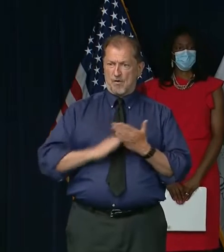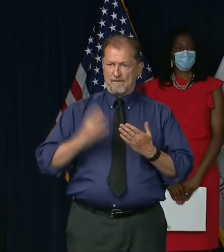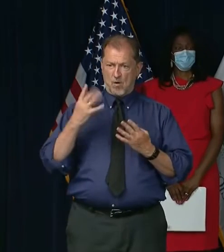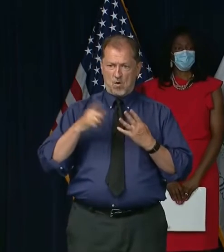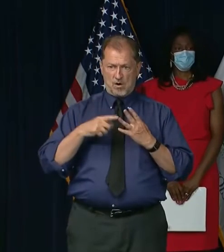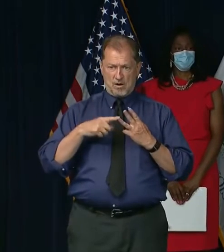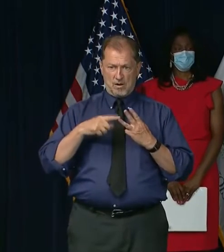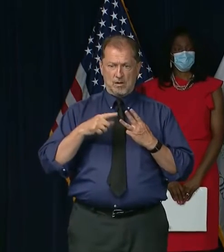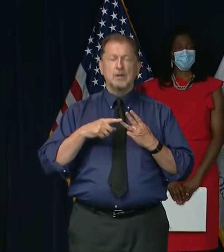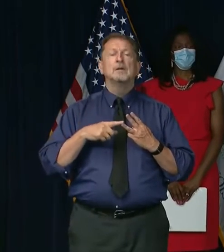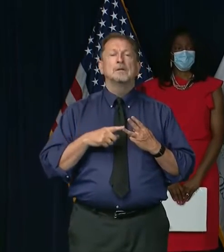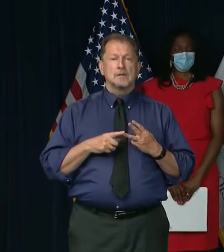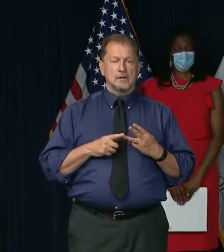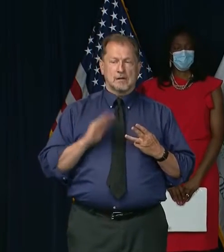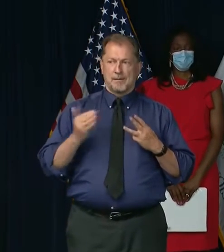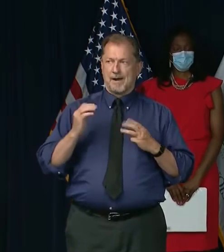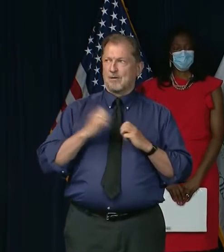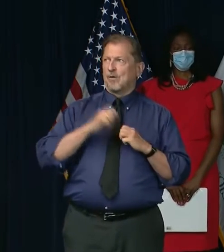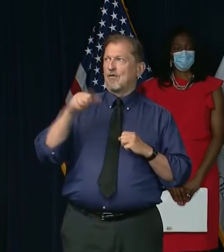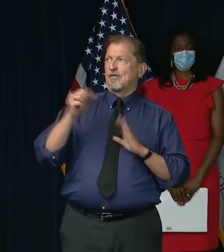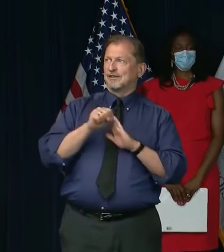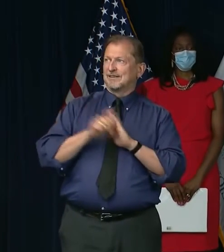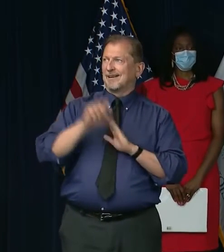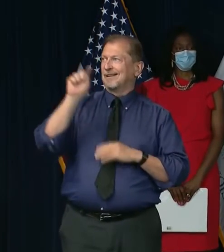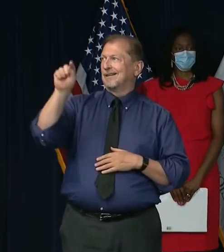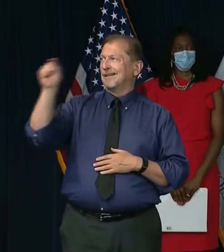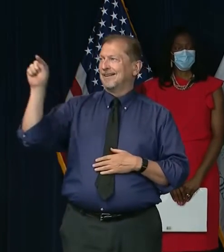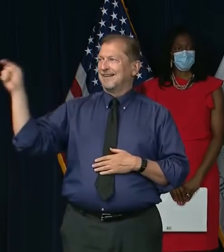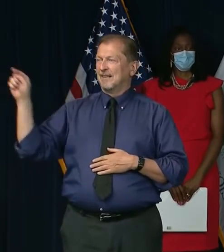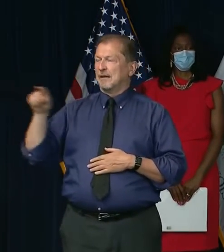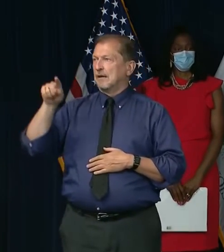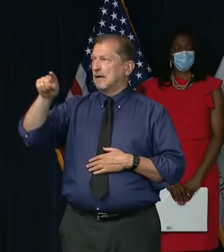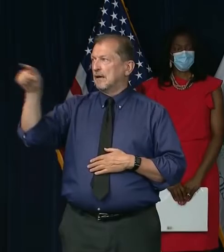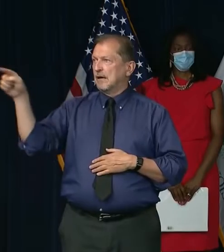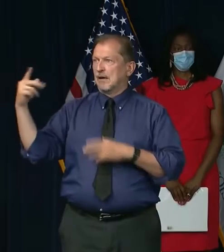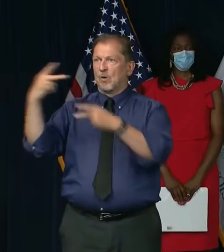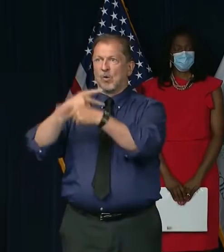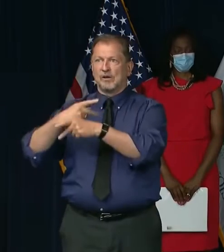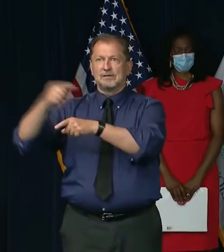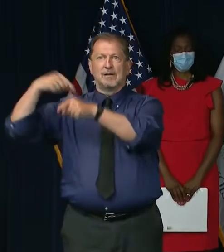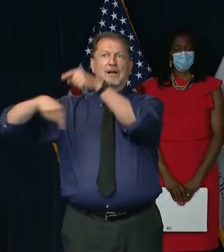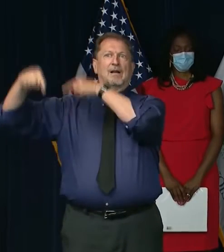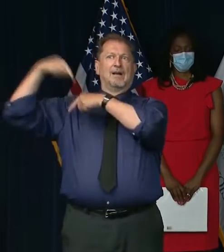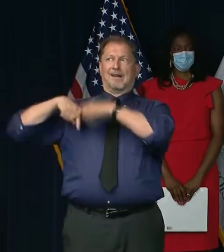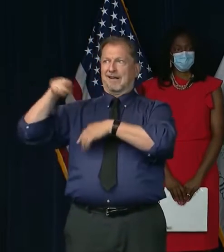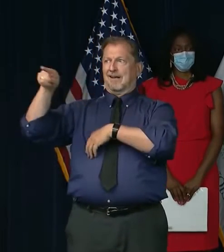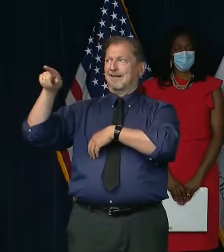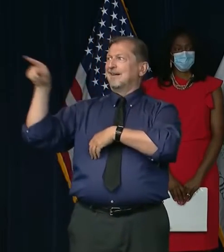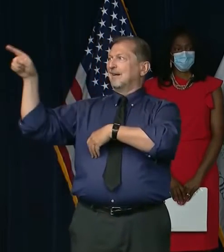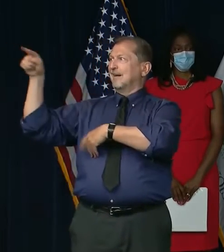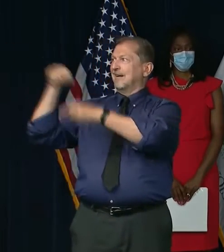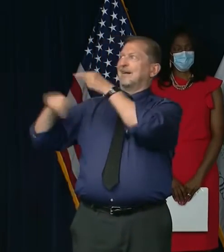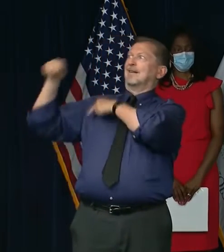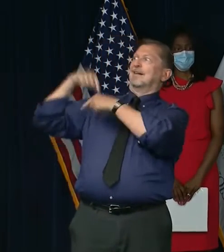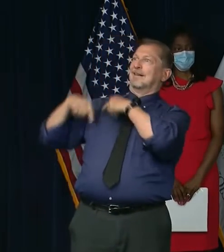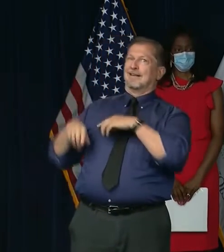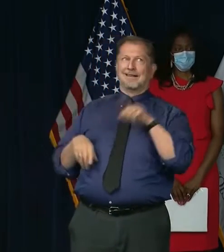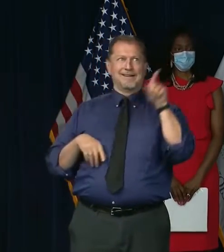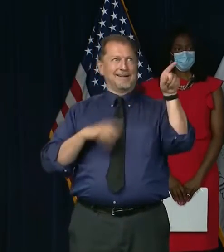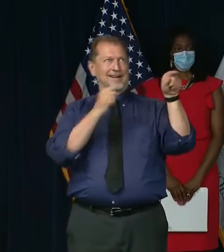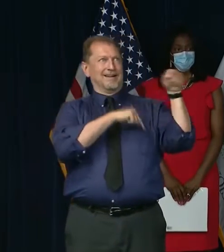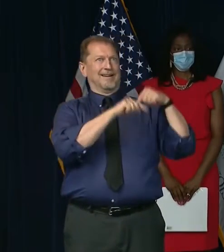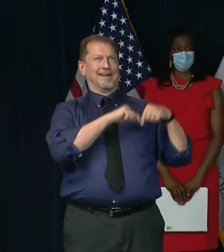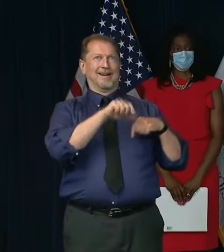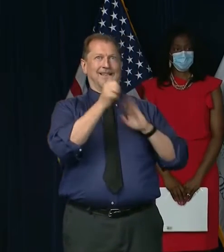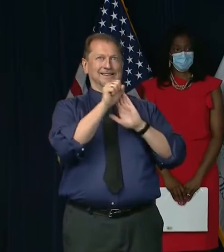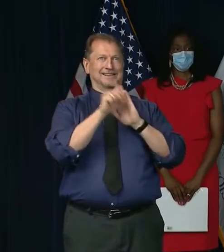of course, when I look at states that are moving backward and at such a rapid pace, I always think, you